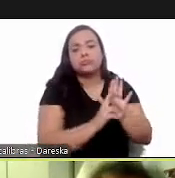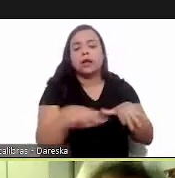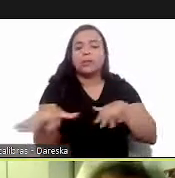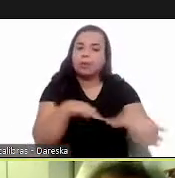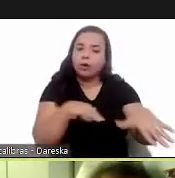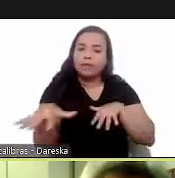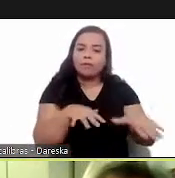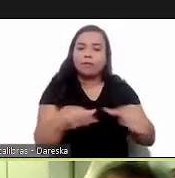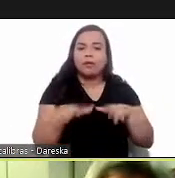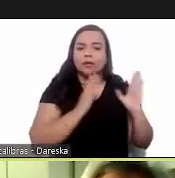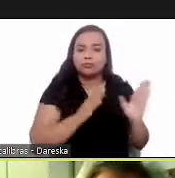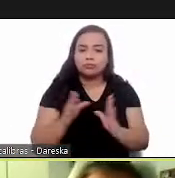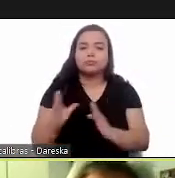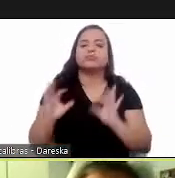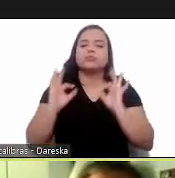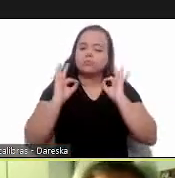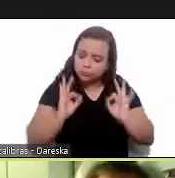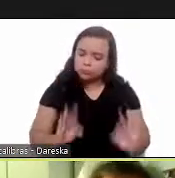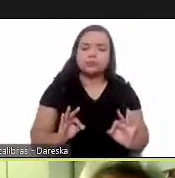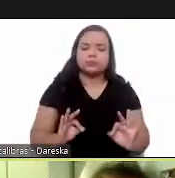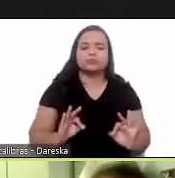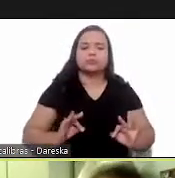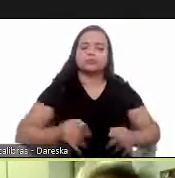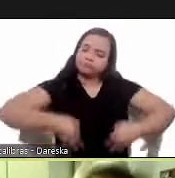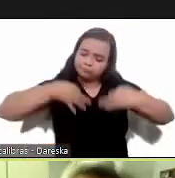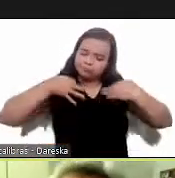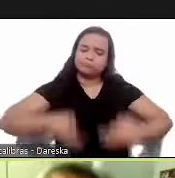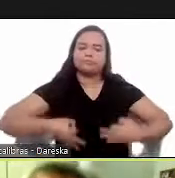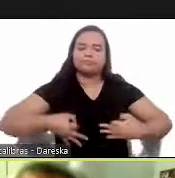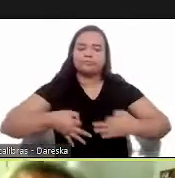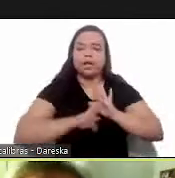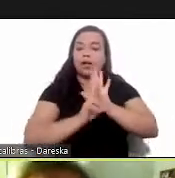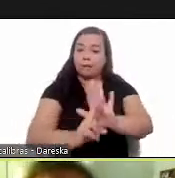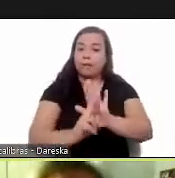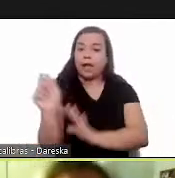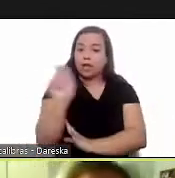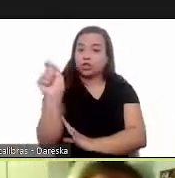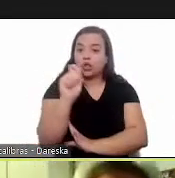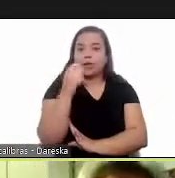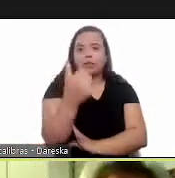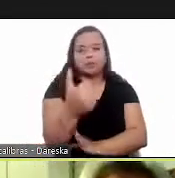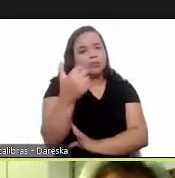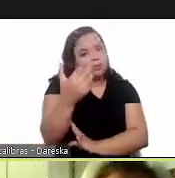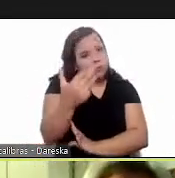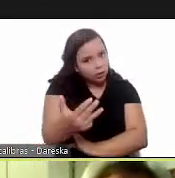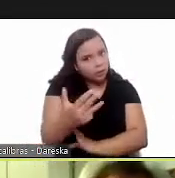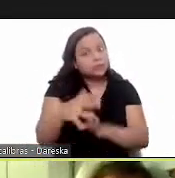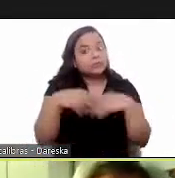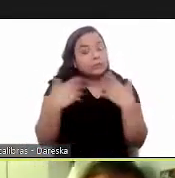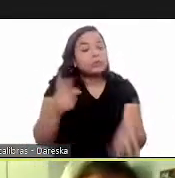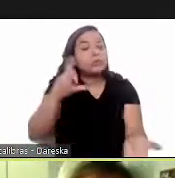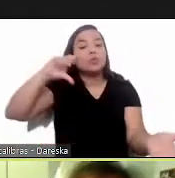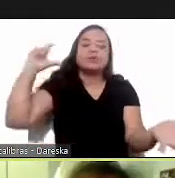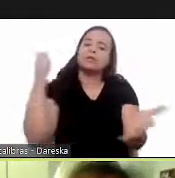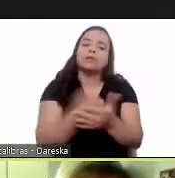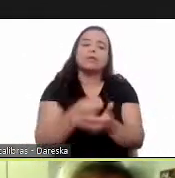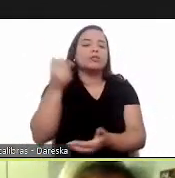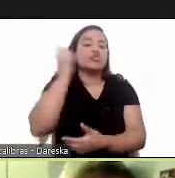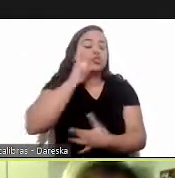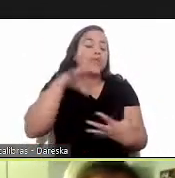movements movements so it represented 13 different associations so we